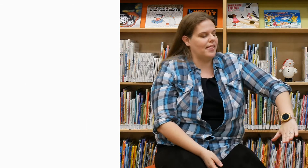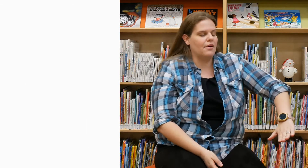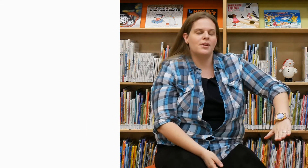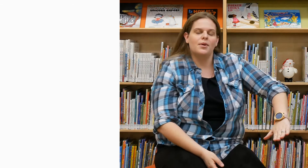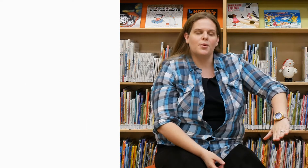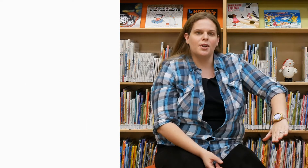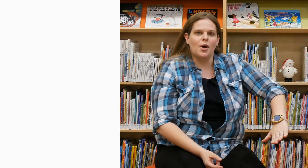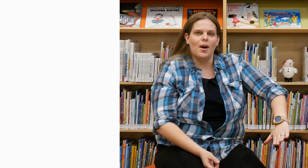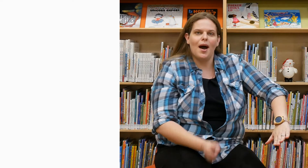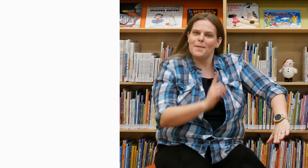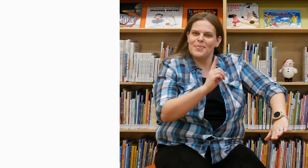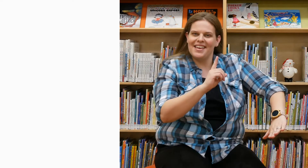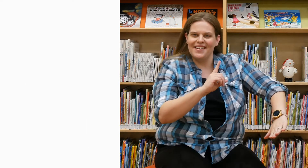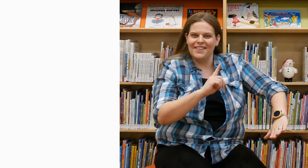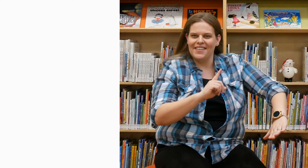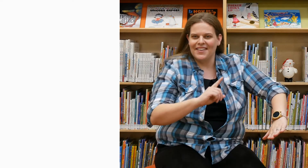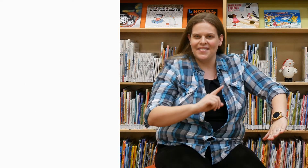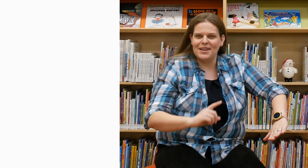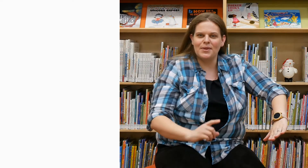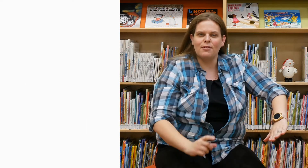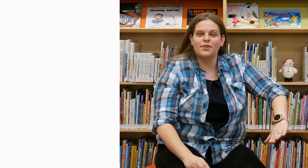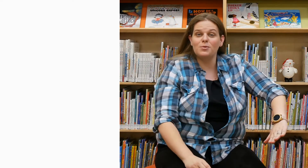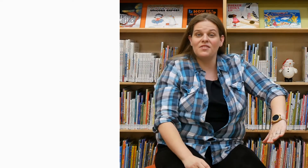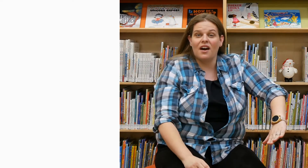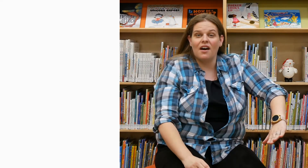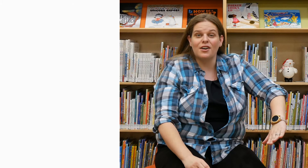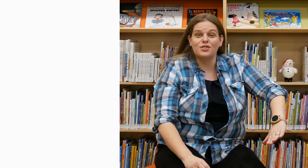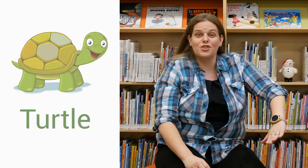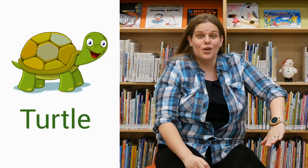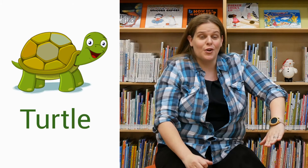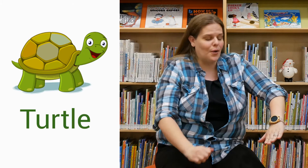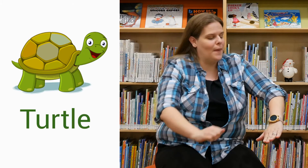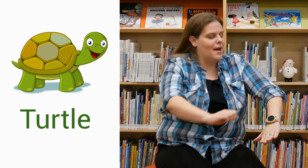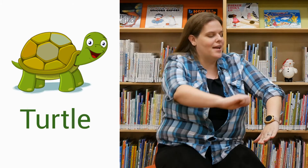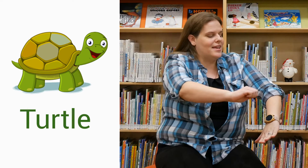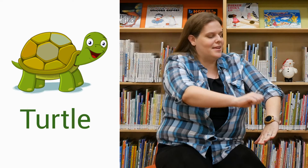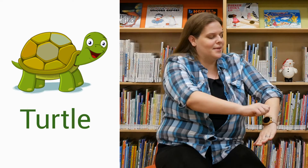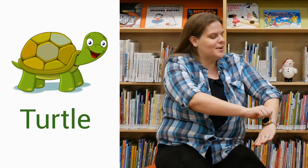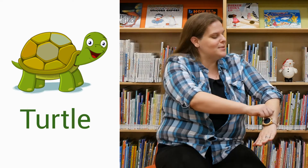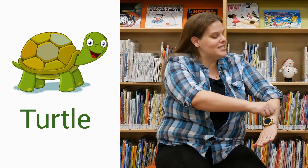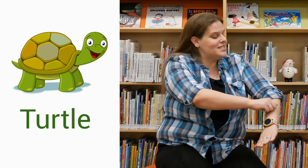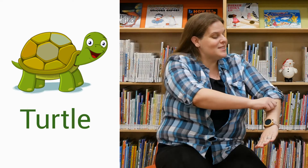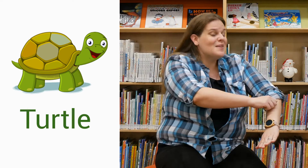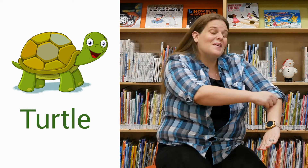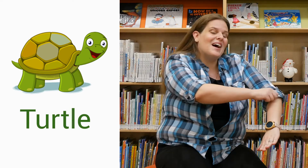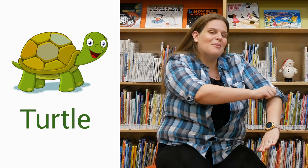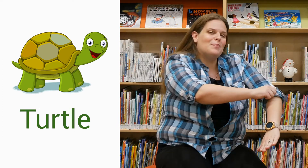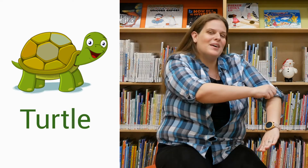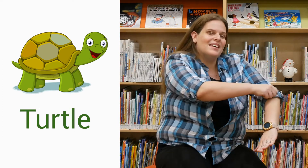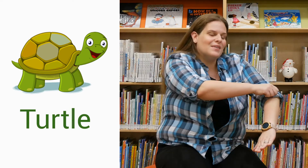out. We're going to go up the hill. All right. Here we go. First, we've got our turtle. Here goes the turtle up a hill.